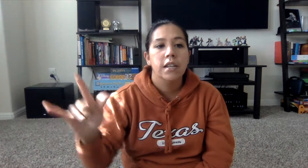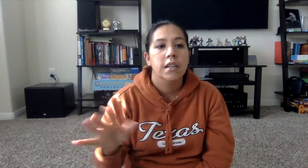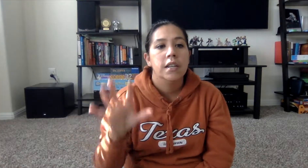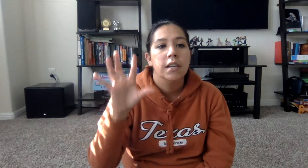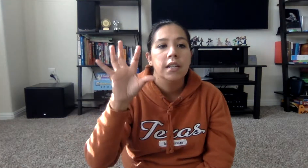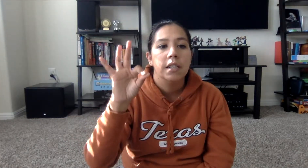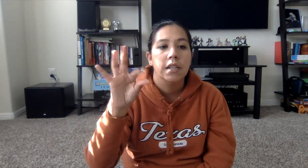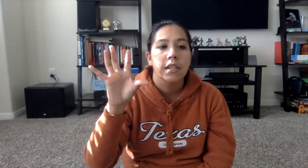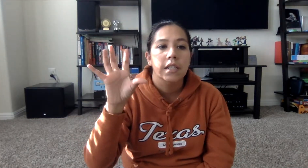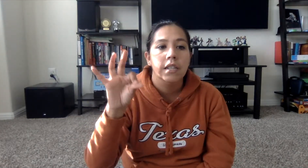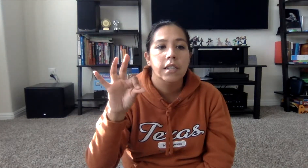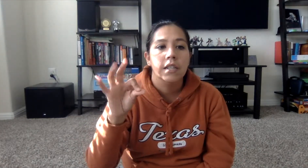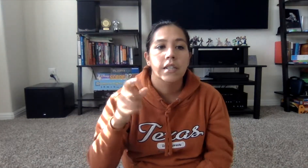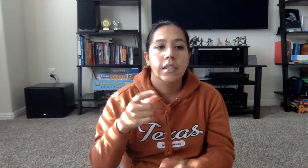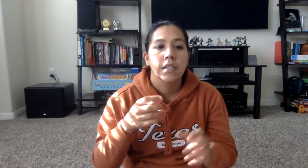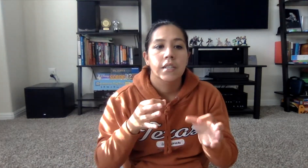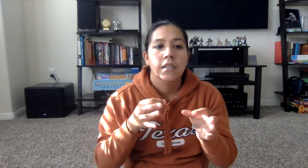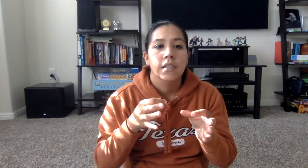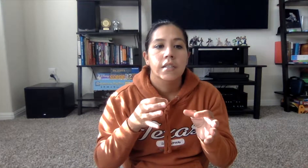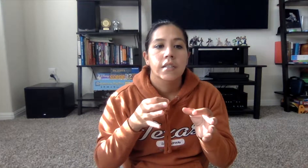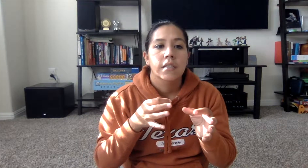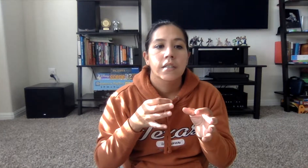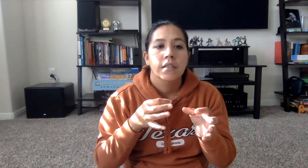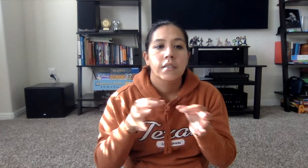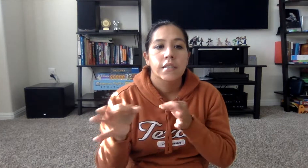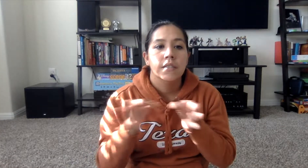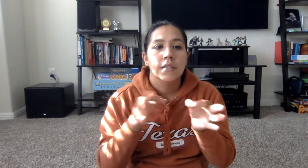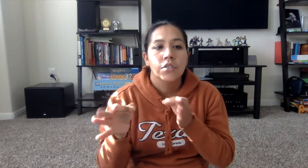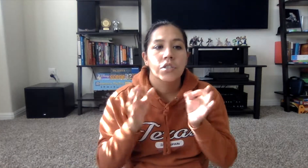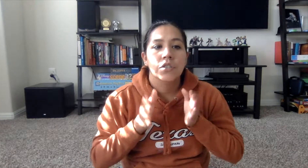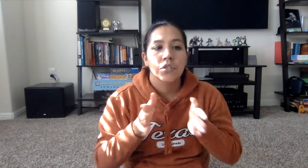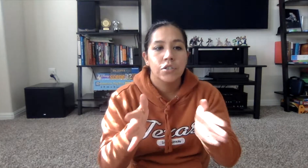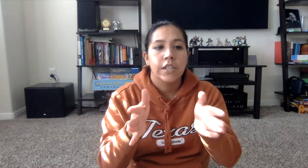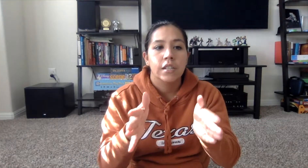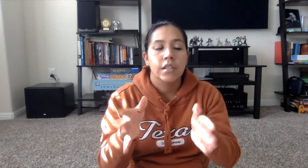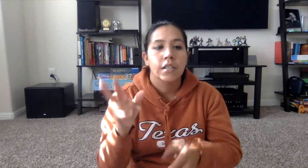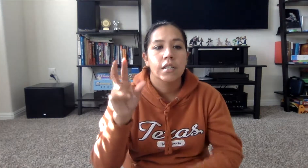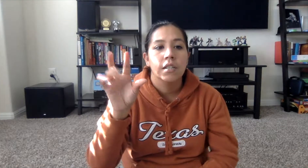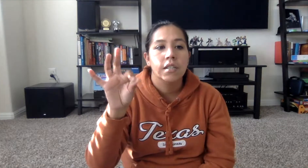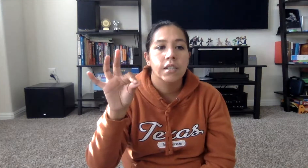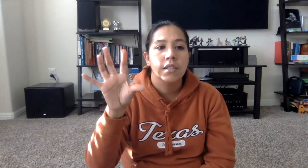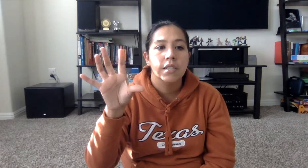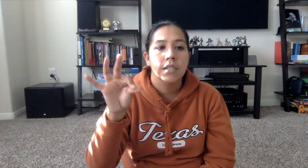99 decision Street 99